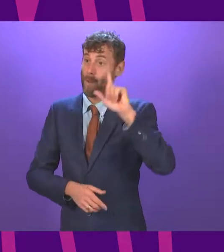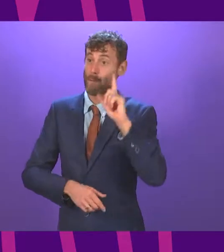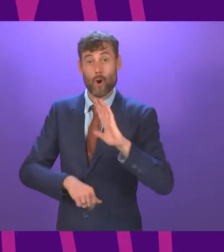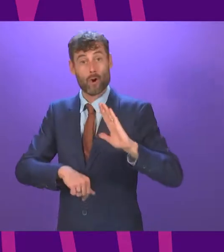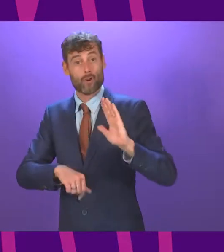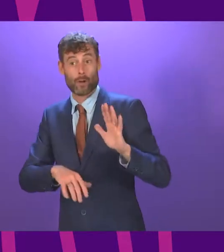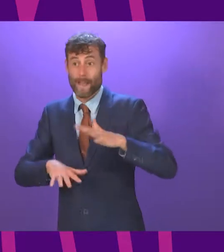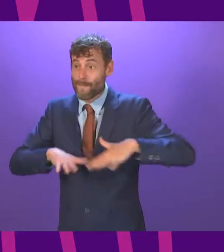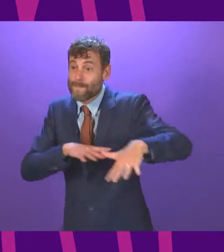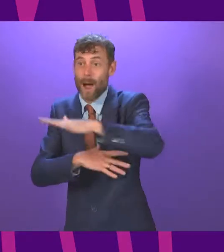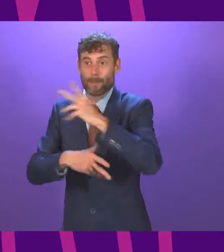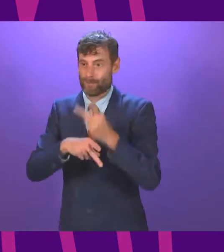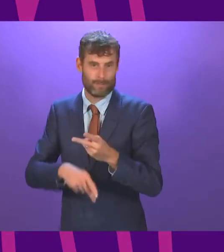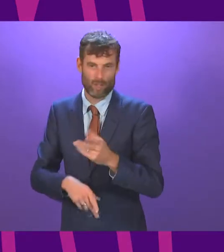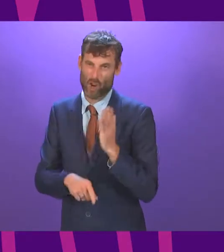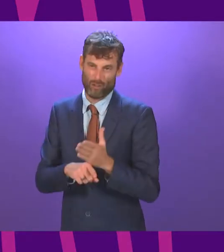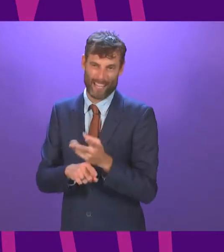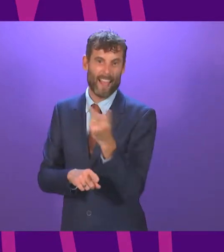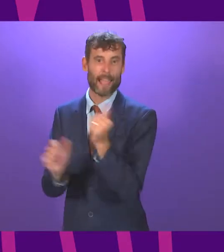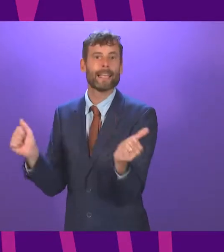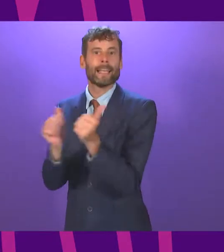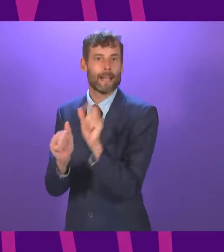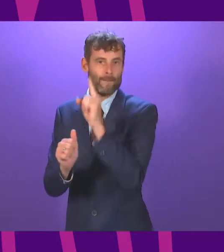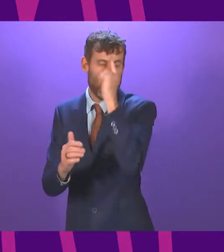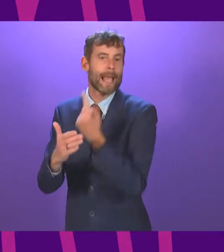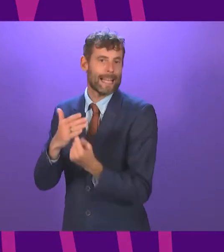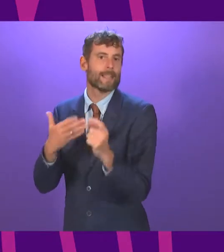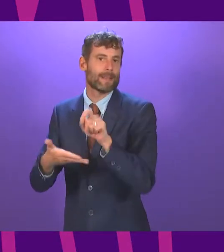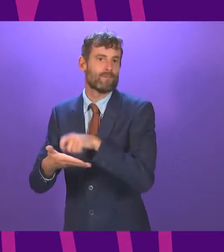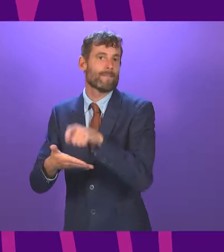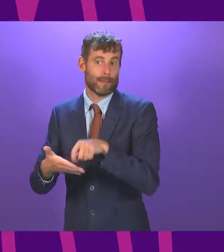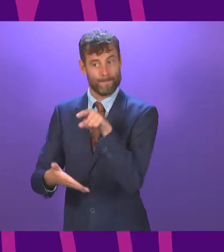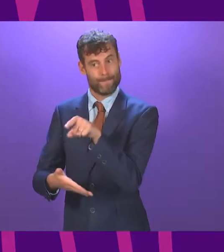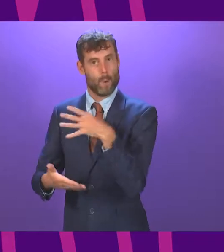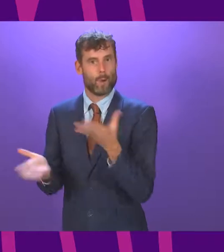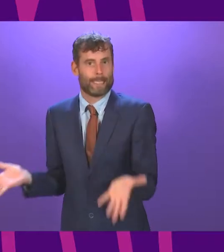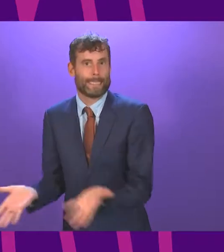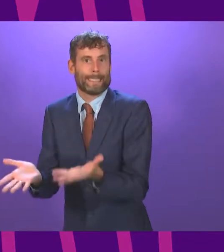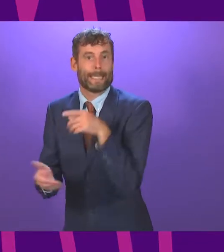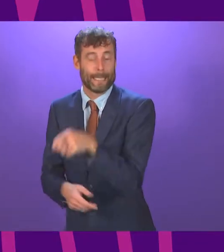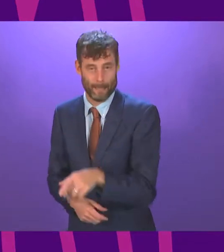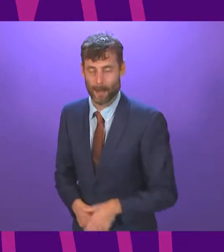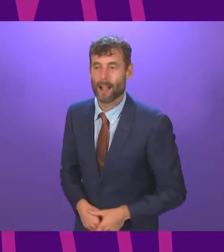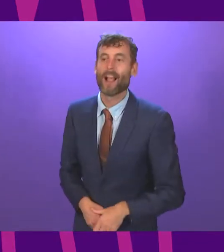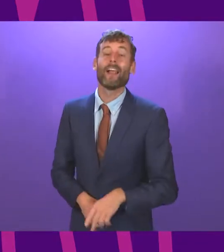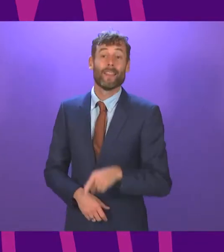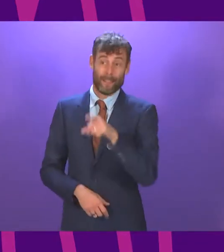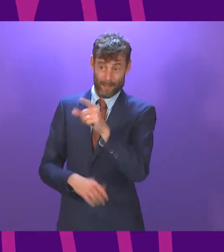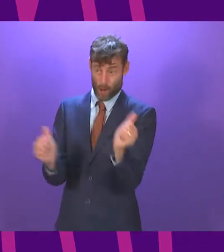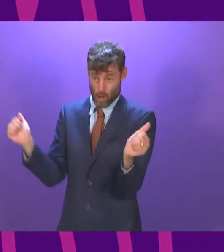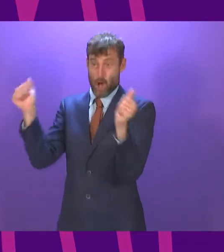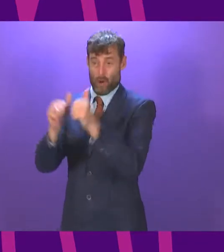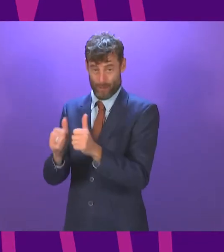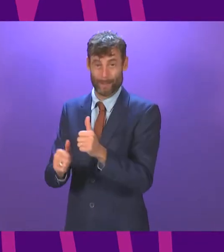ask Westminster for another referendum, and then to use its likely refusal to drive yet more grievance at the expense of